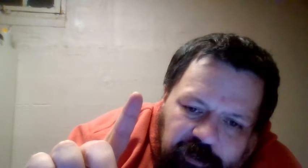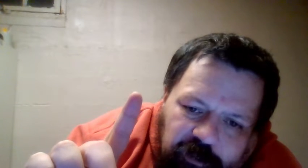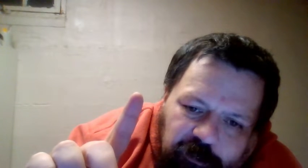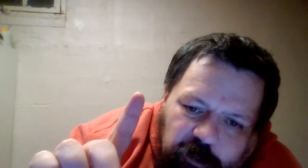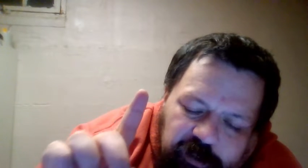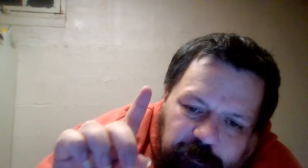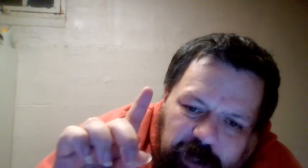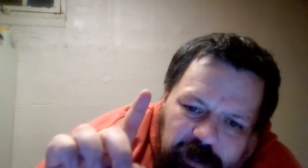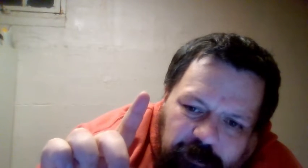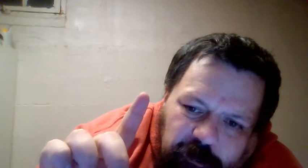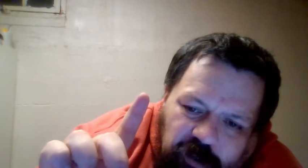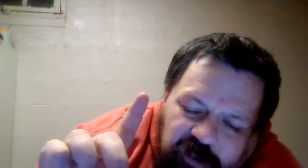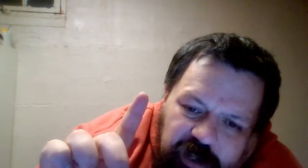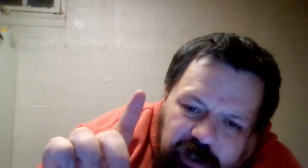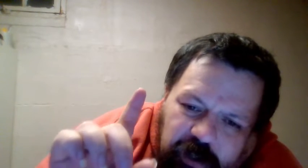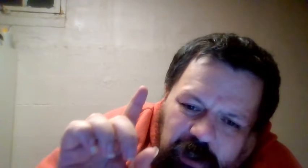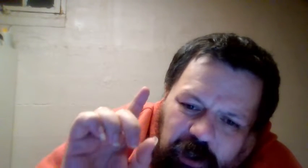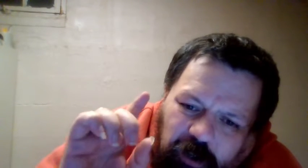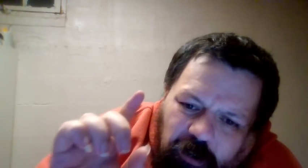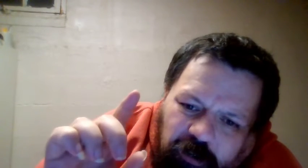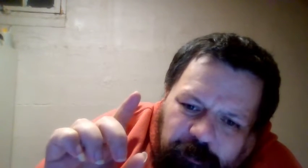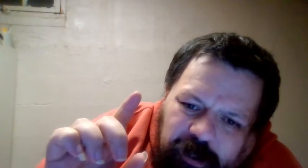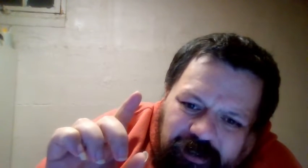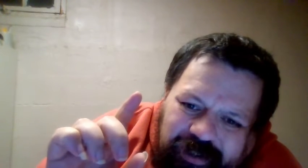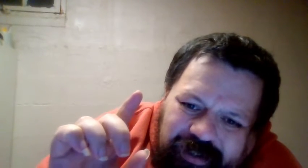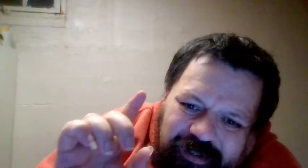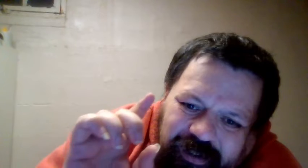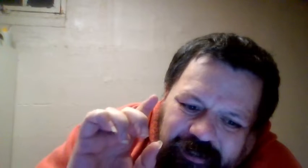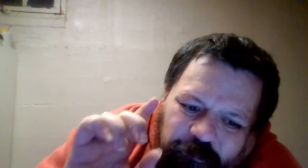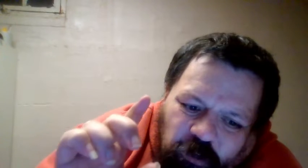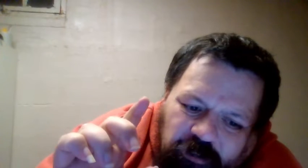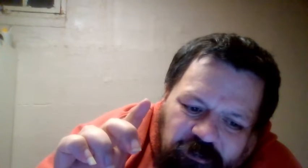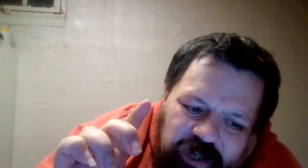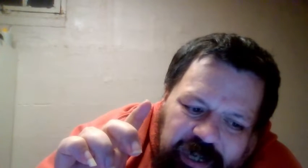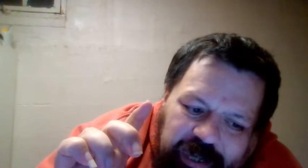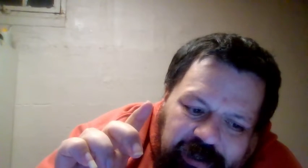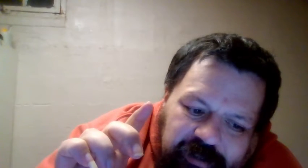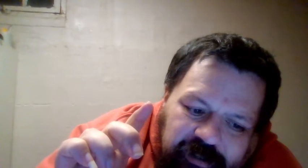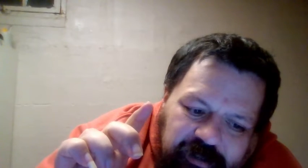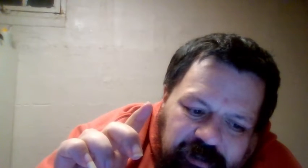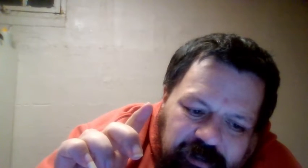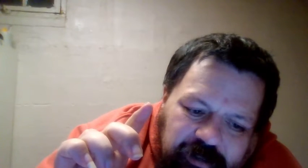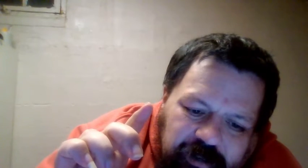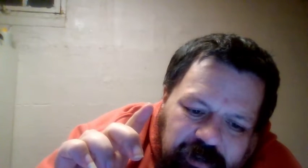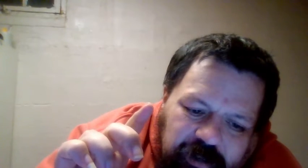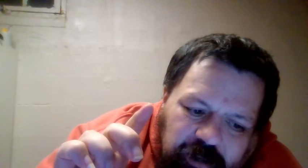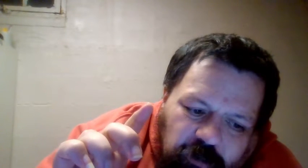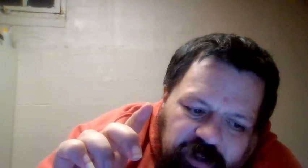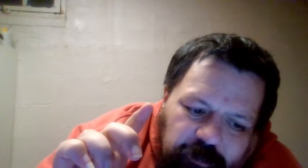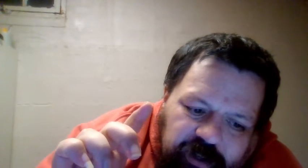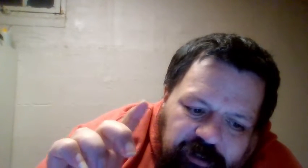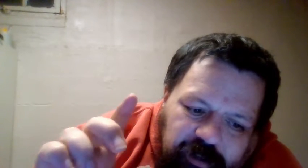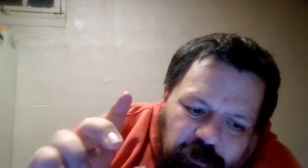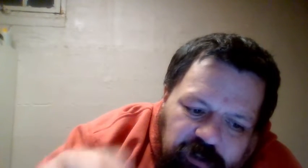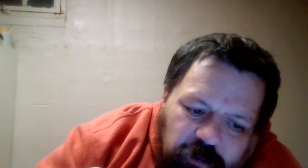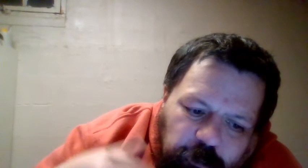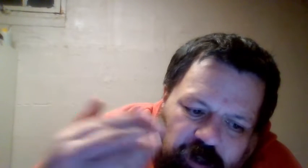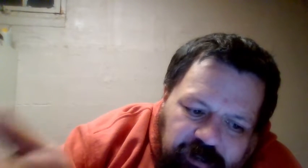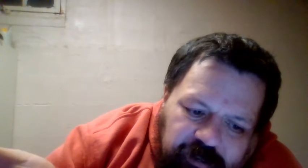Series, where the main event was the All-Americans against the Foreign Fanatics. Of course, that was held at the original Boston